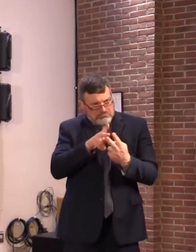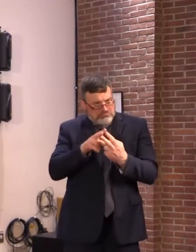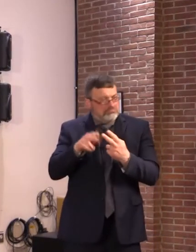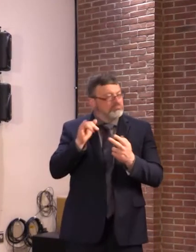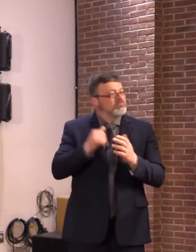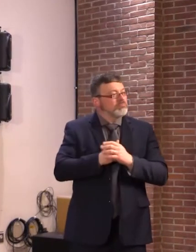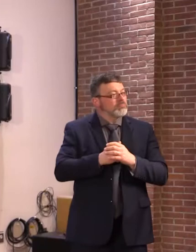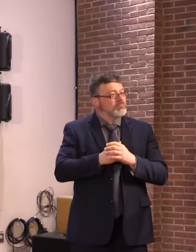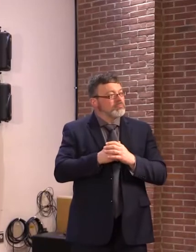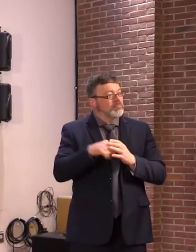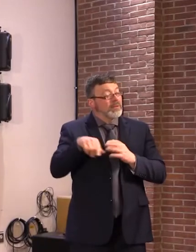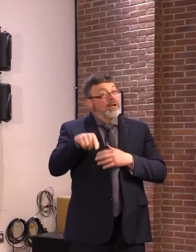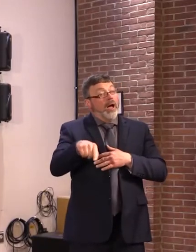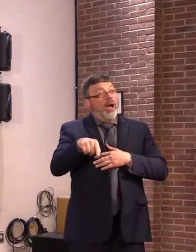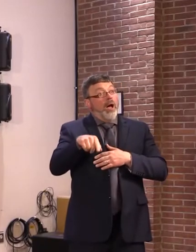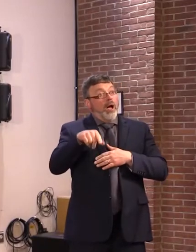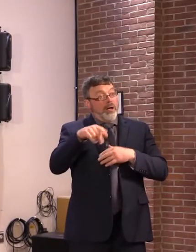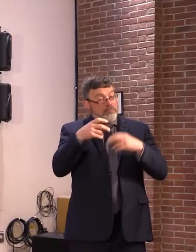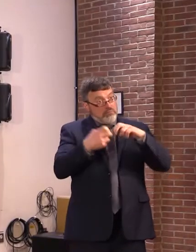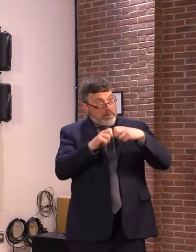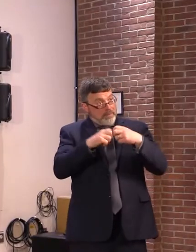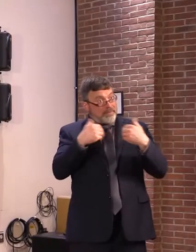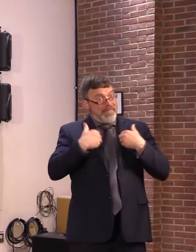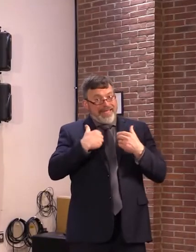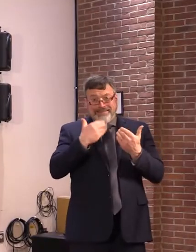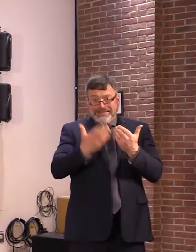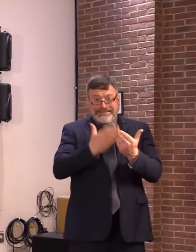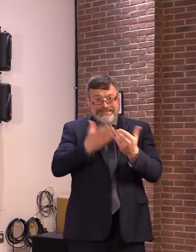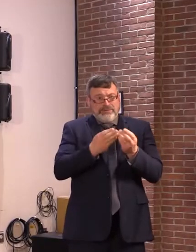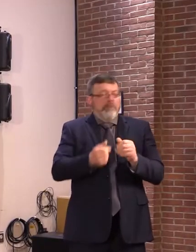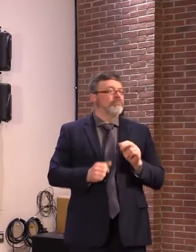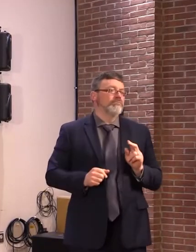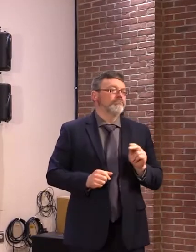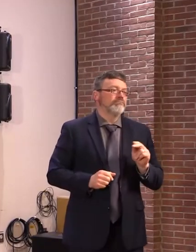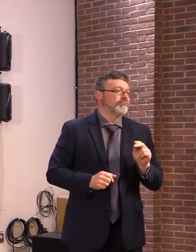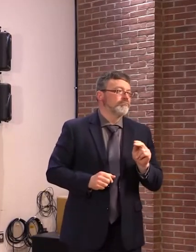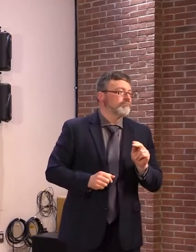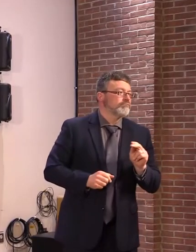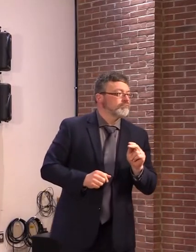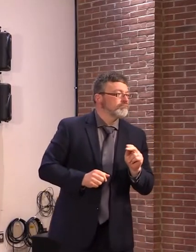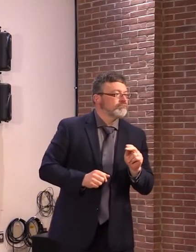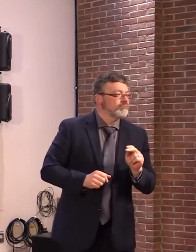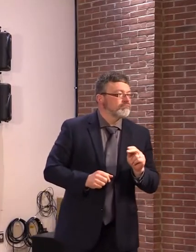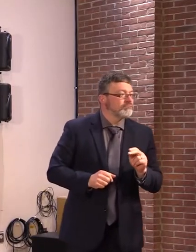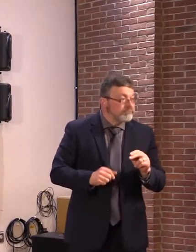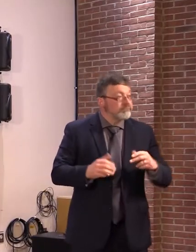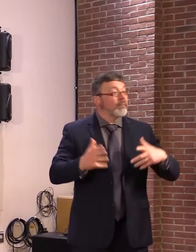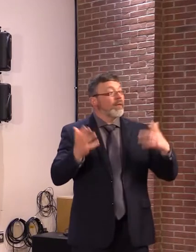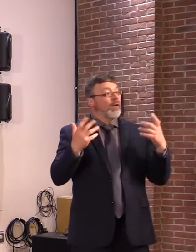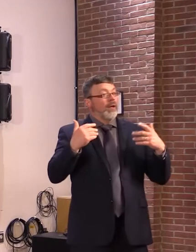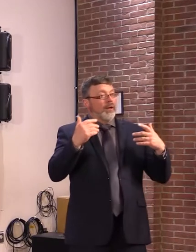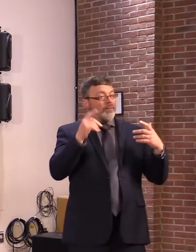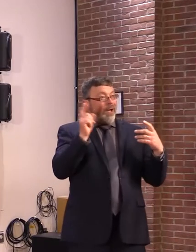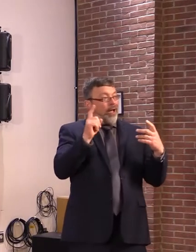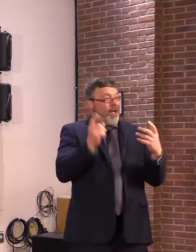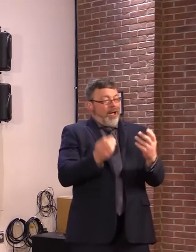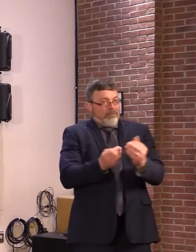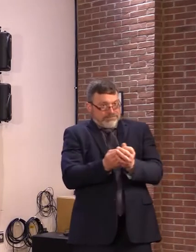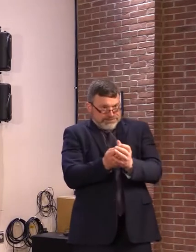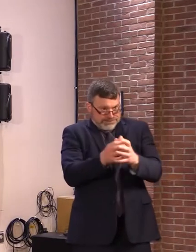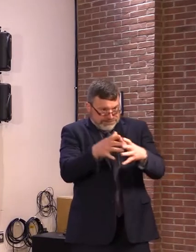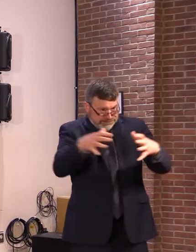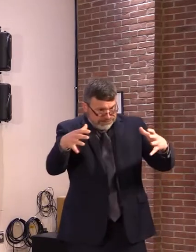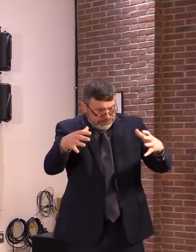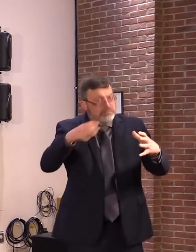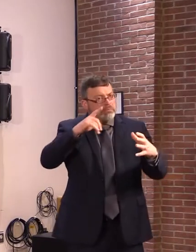elegant solutions was that we could spark new growth by exempting Act 250 housing developments and really all development, but specifically